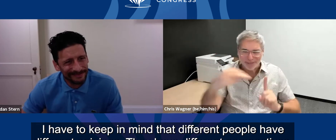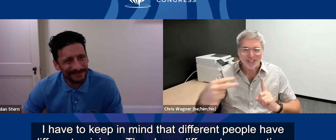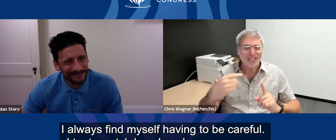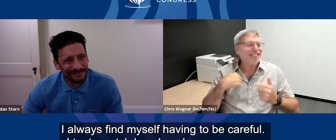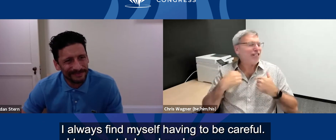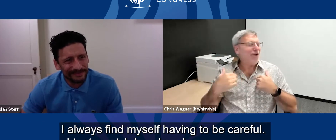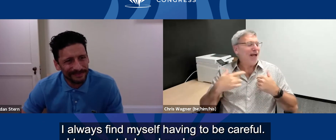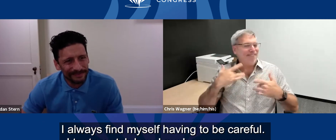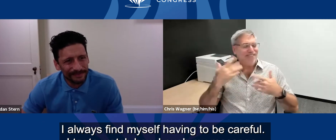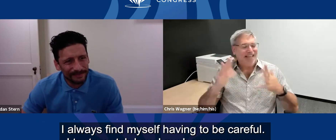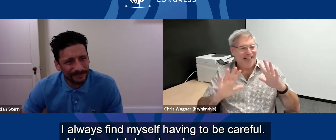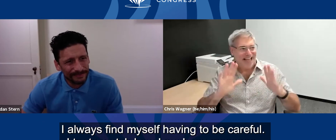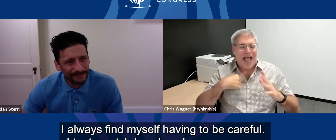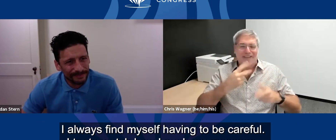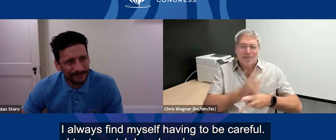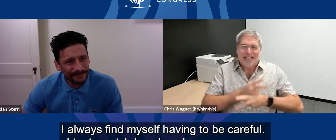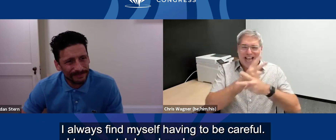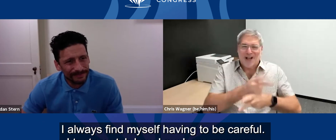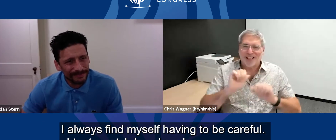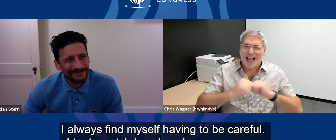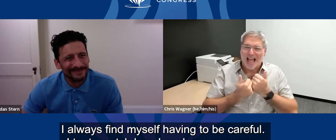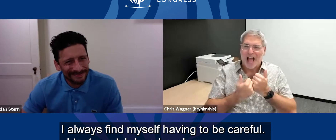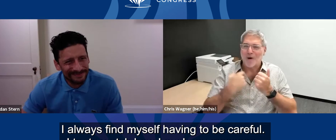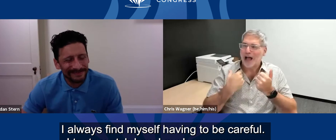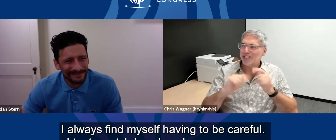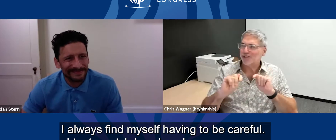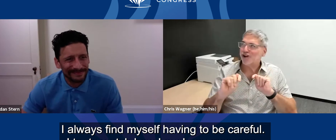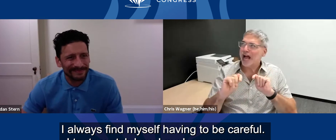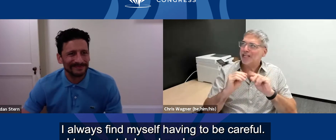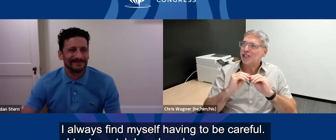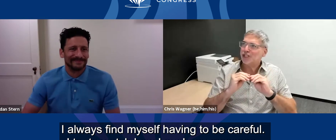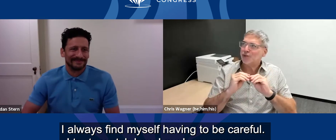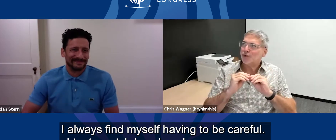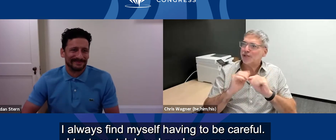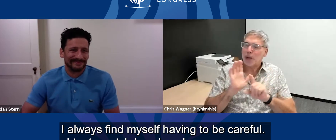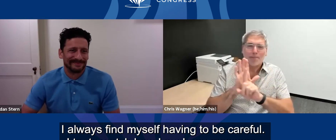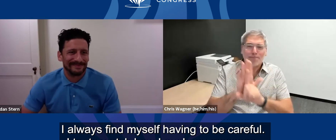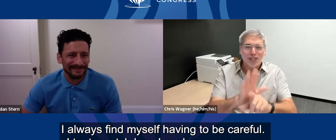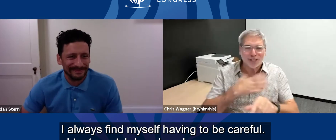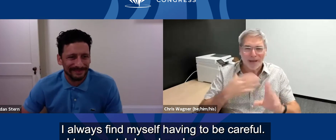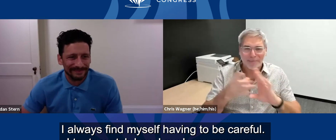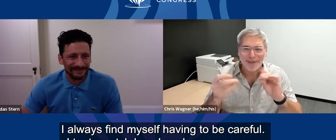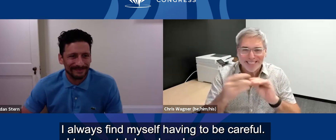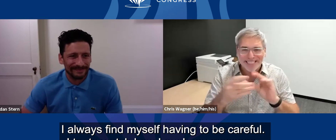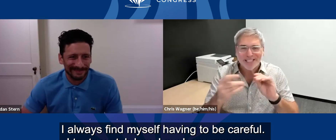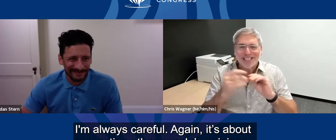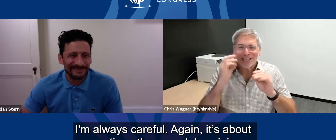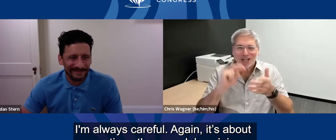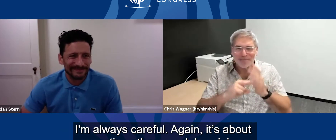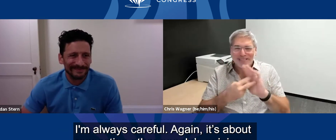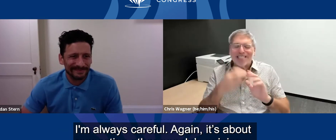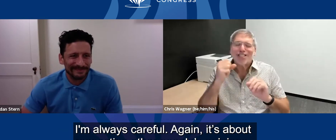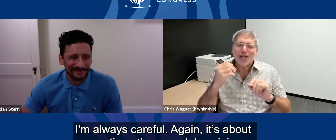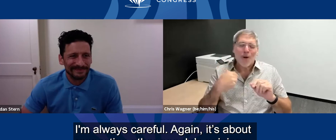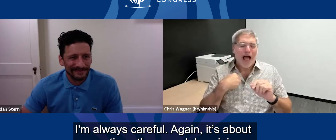I always find myself having to be careful in that sense. I try to watch how I push my message. I'm